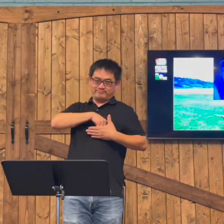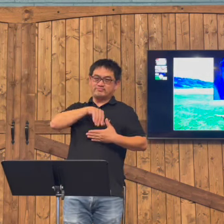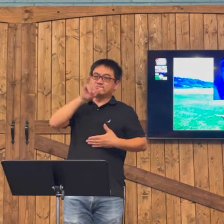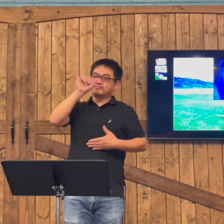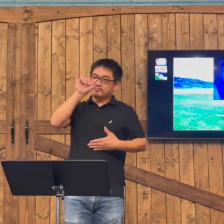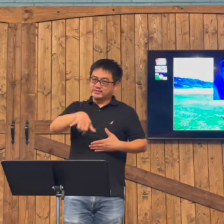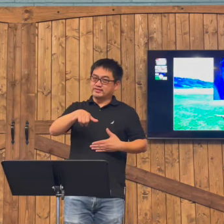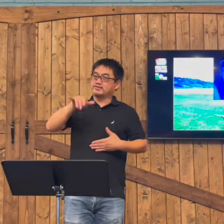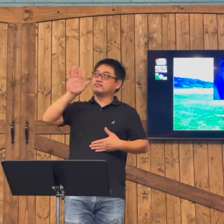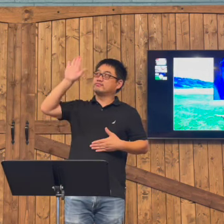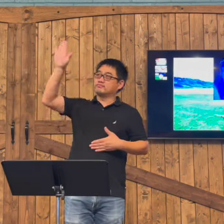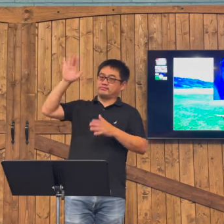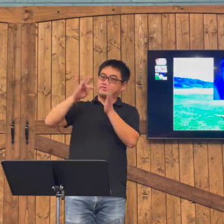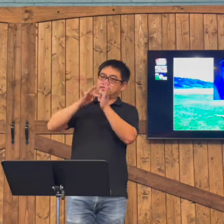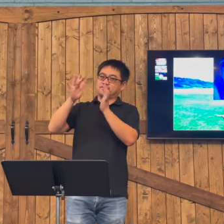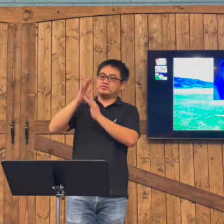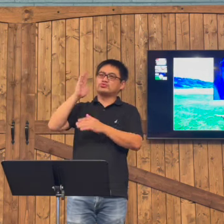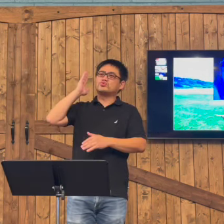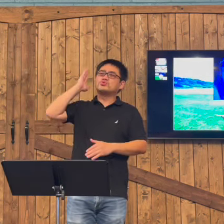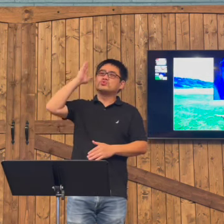The Holy Spirit that is in you.